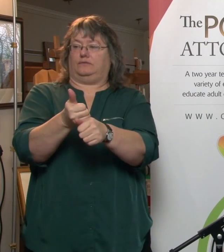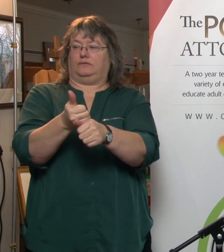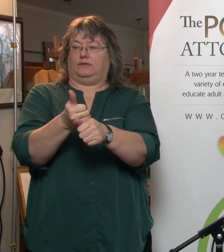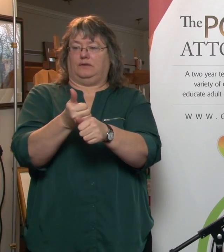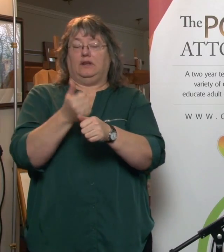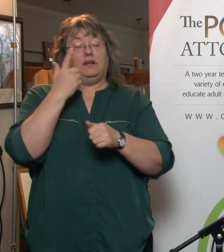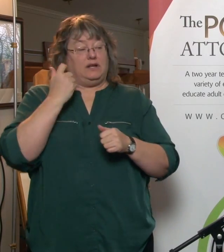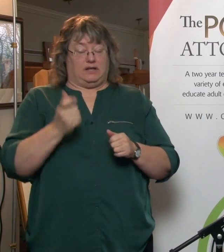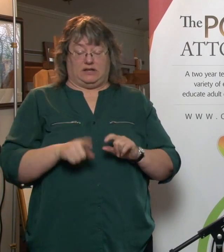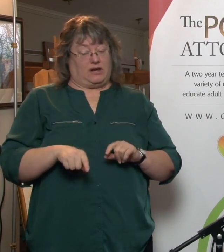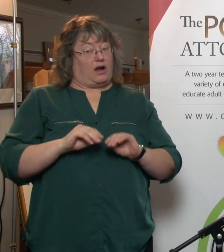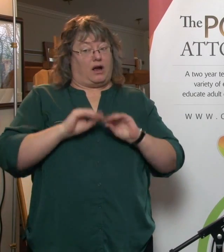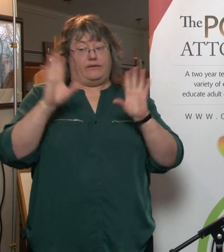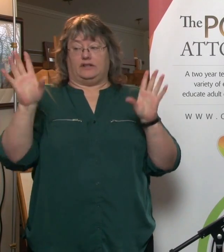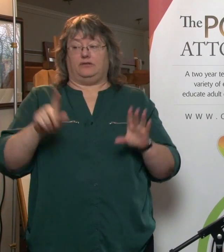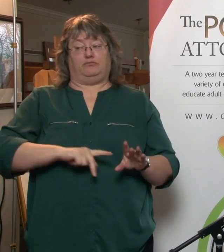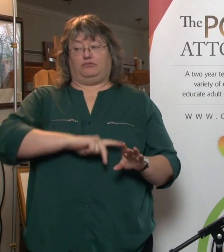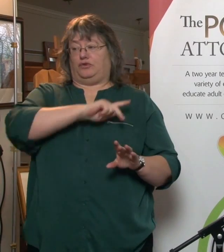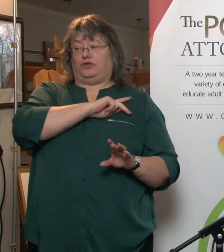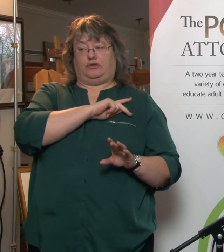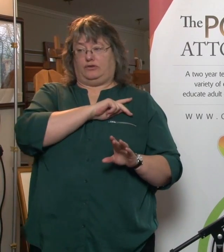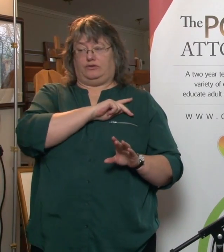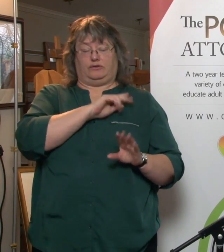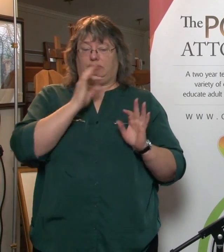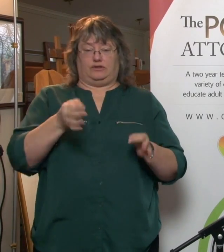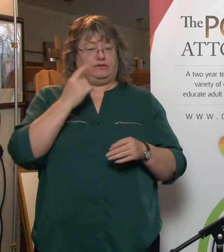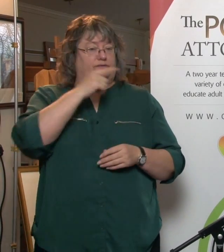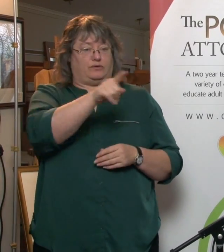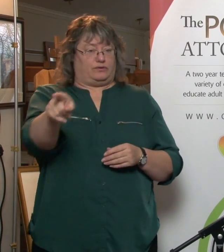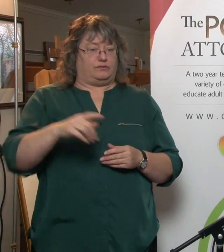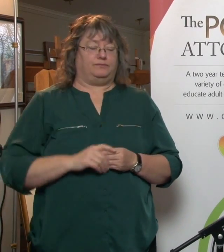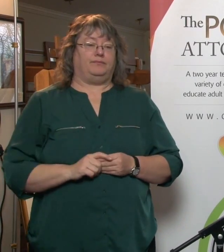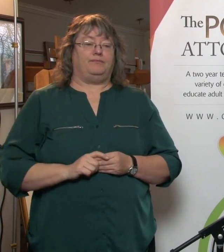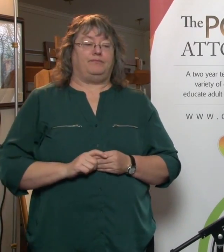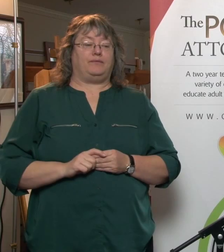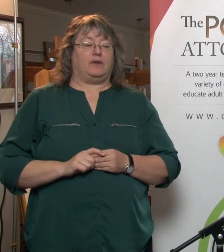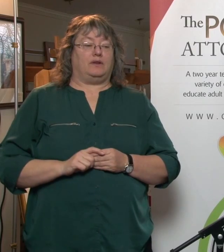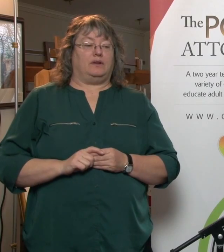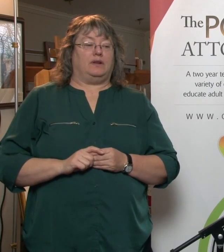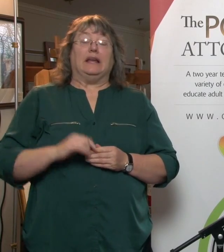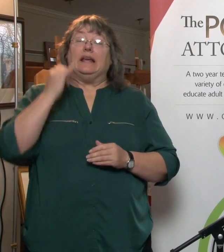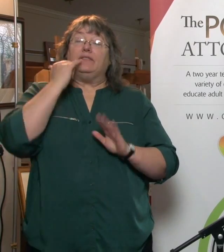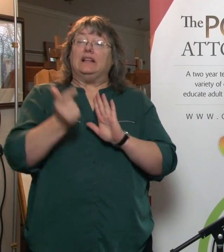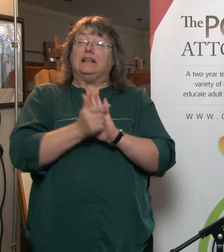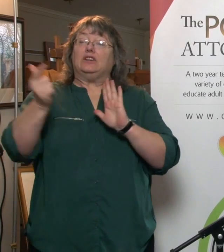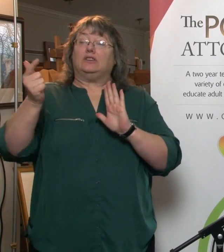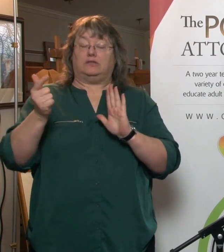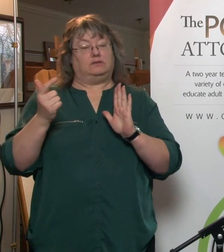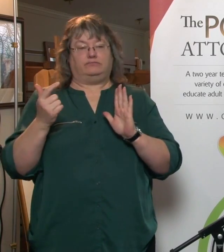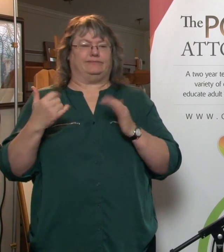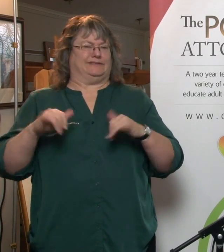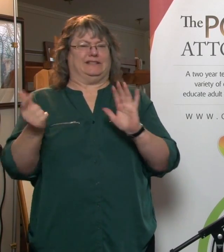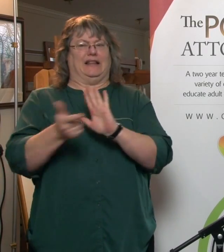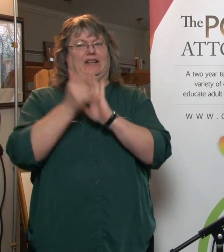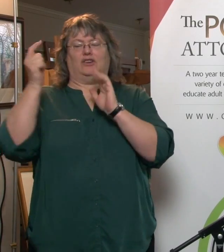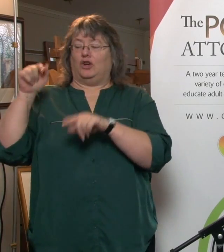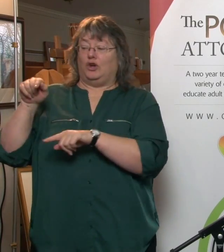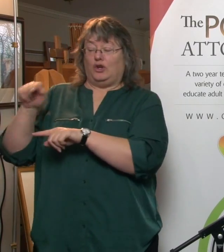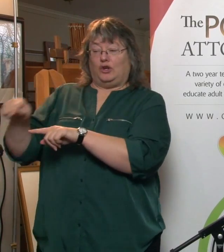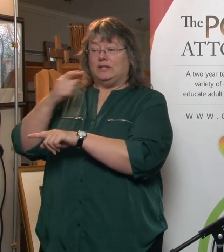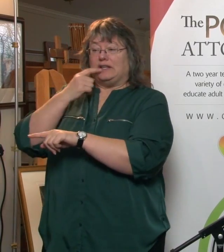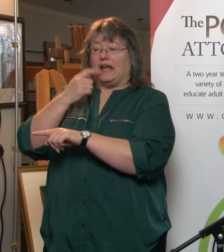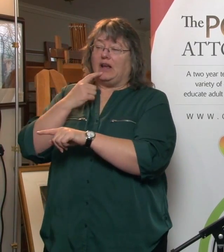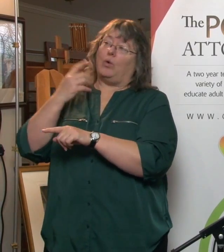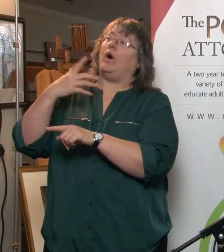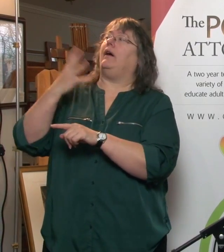because this is obviously a very, very personal thing. What you cannot do, if something is illegal, it's still illegal. So you would not be able to say,